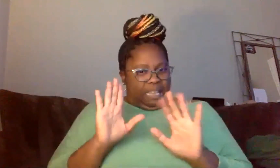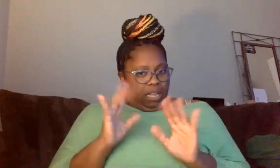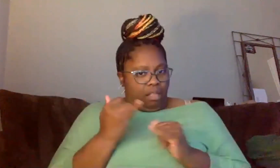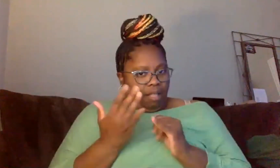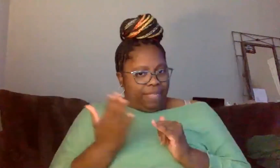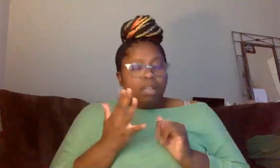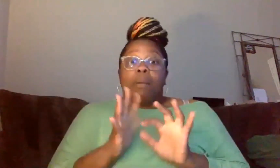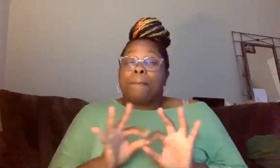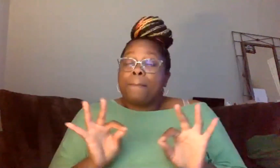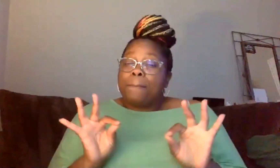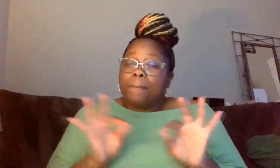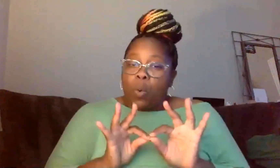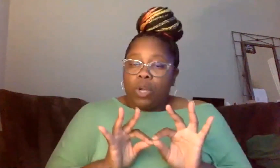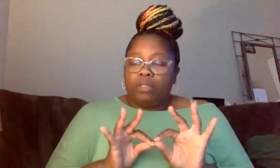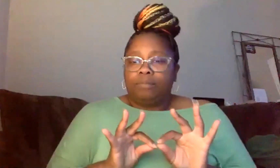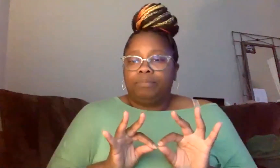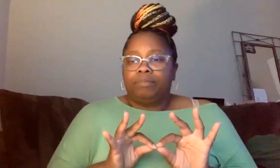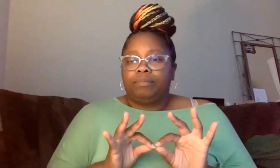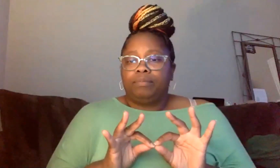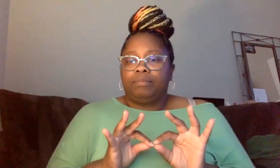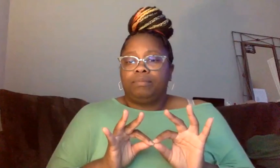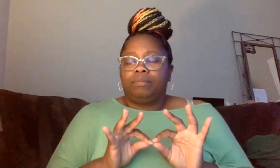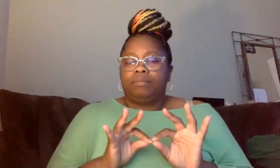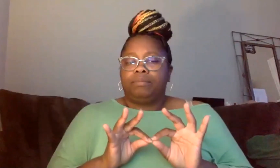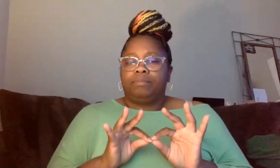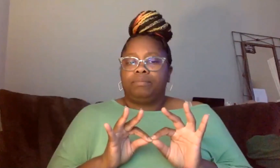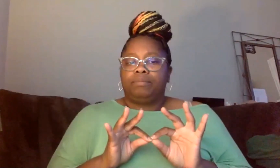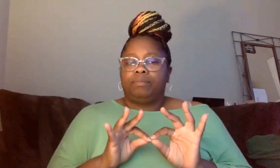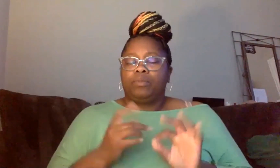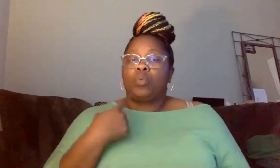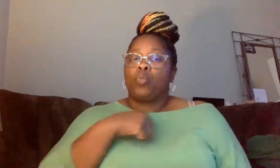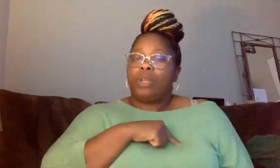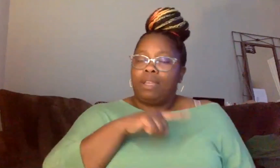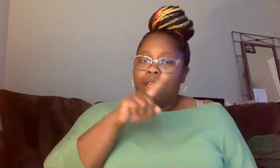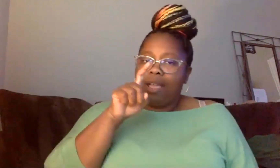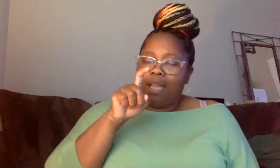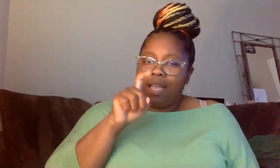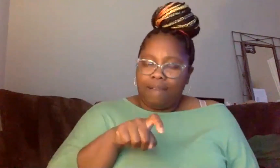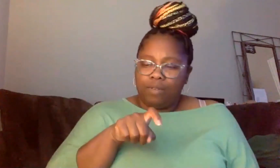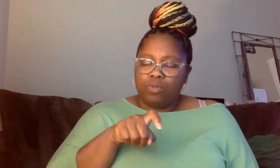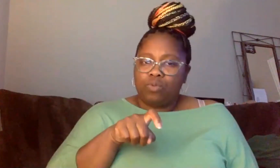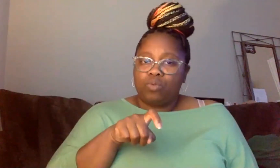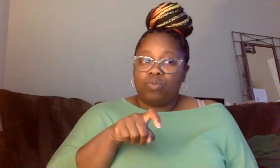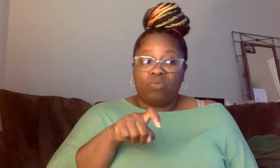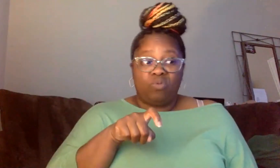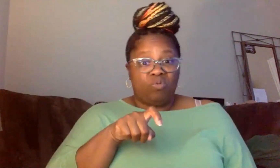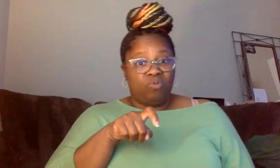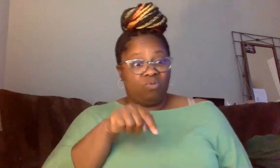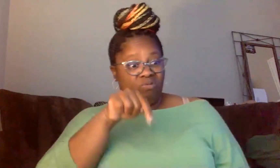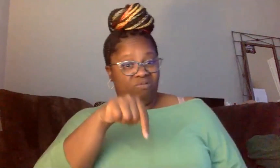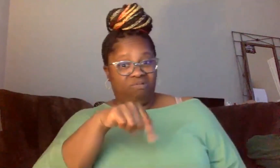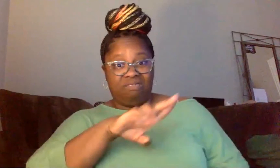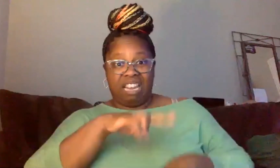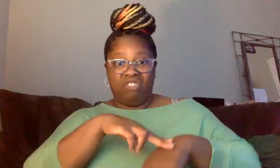important to know, is that we have to tear the foundations of our nation